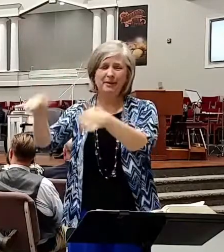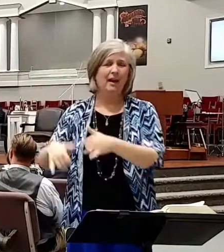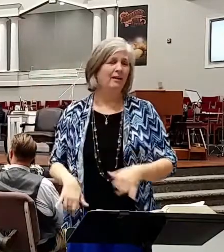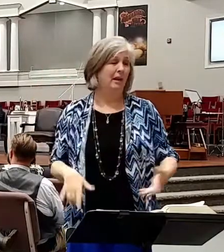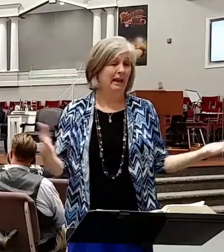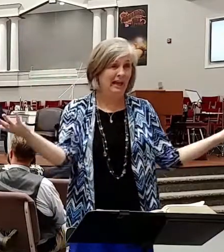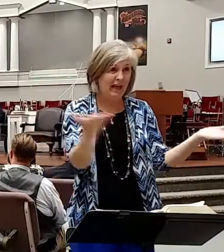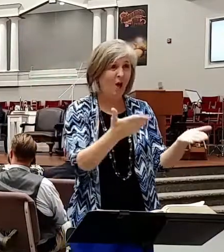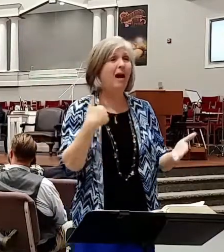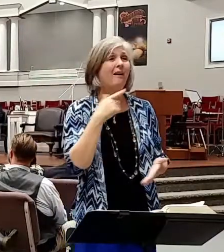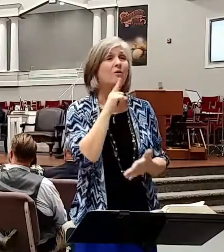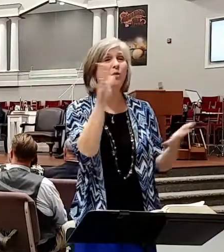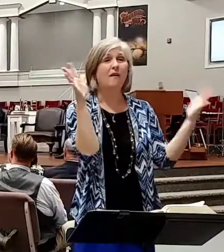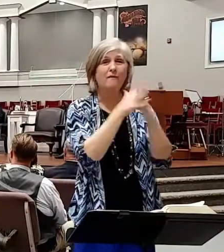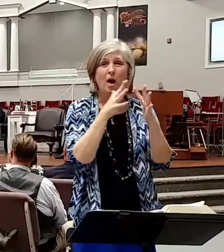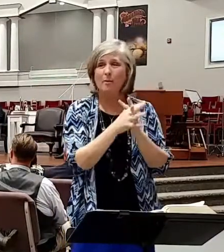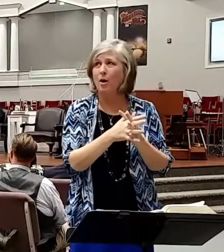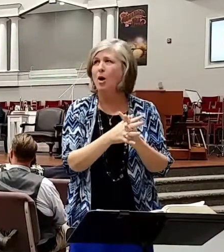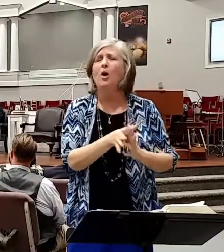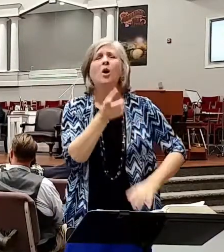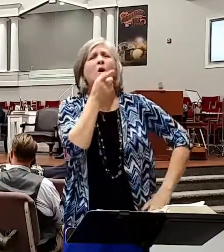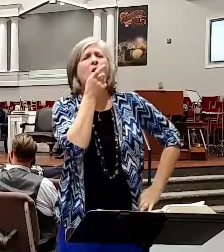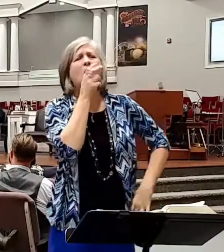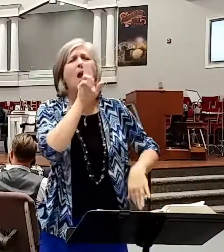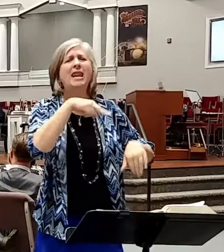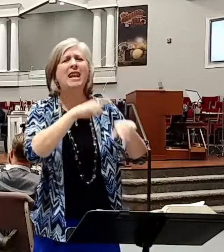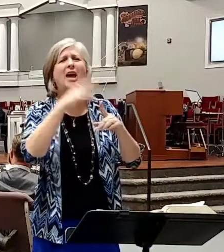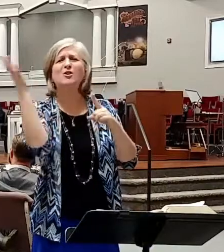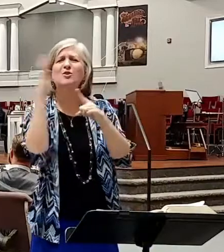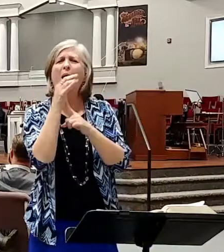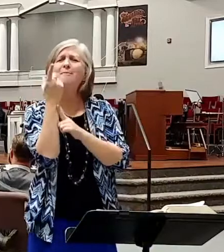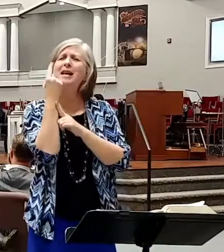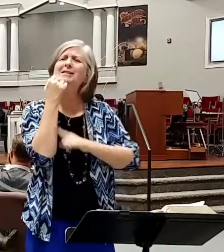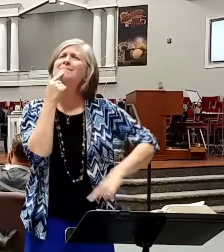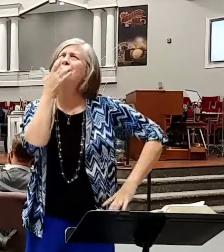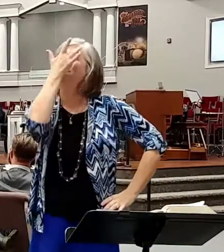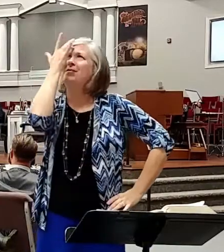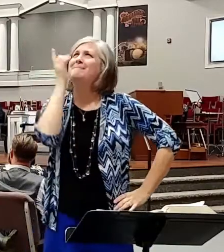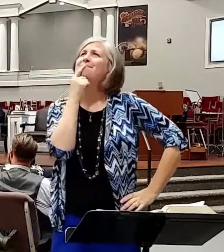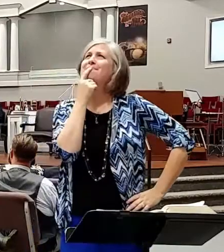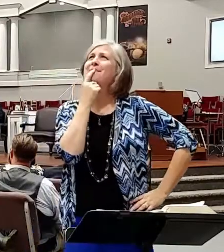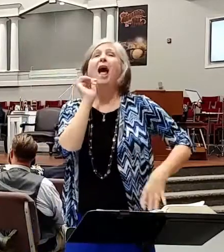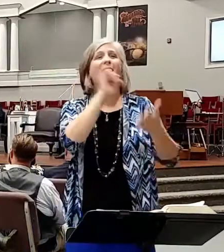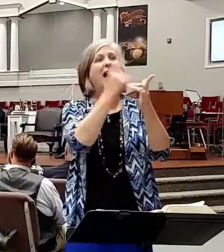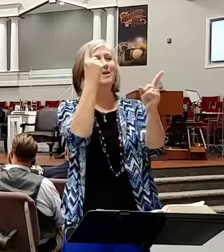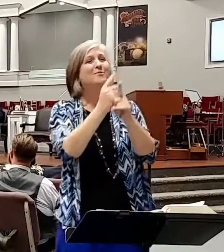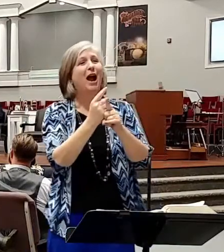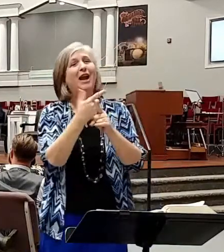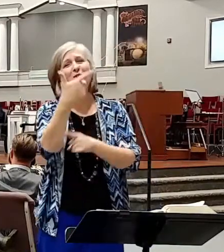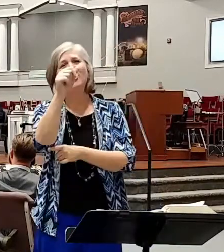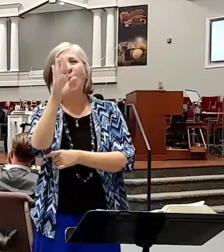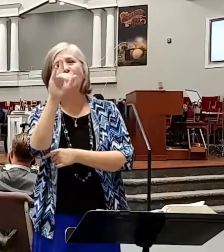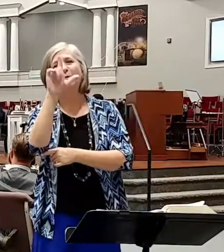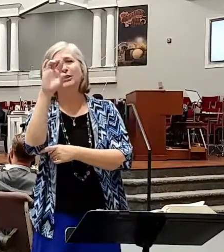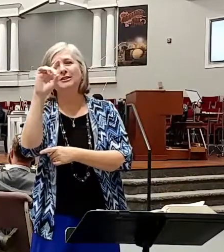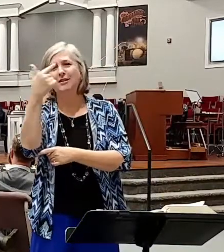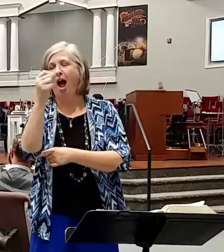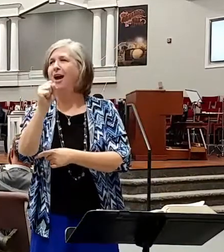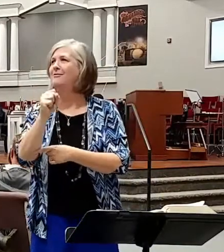got real football. Who was the national champions last year? I forget. Oh, that's right. It was a bulldog. Well, let's move. I'm sorry